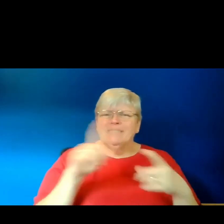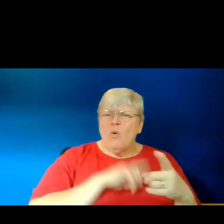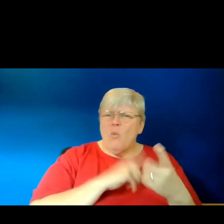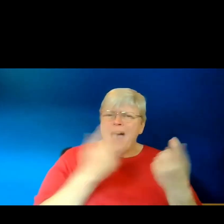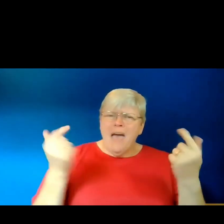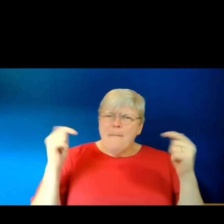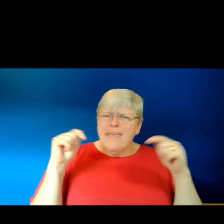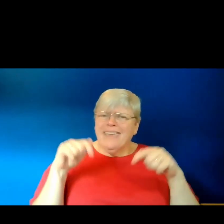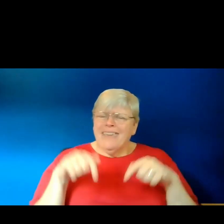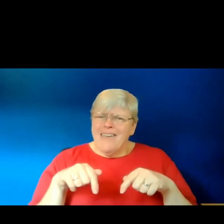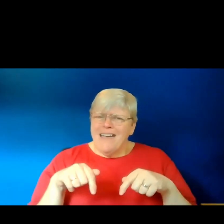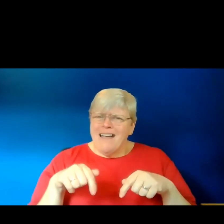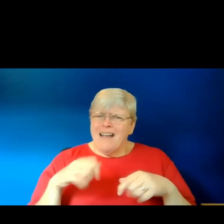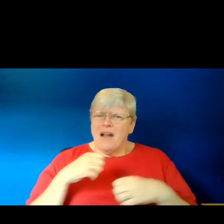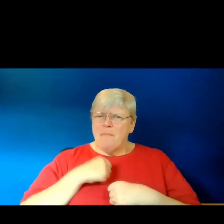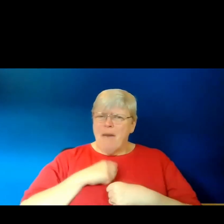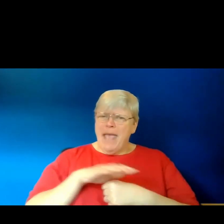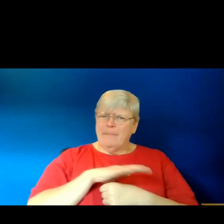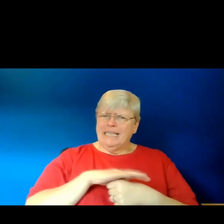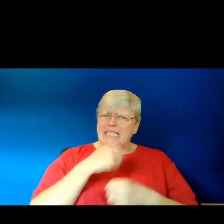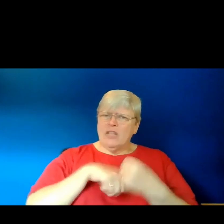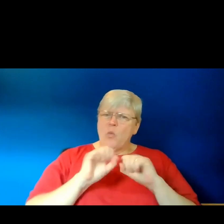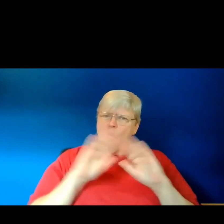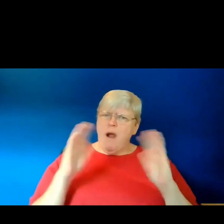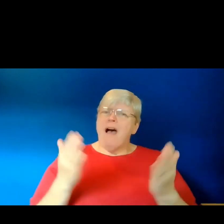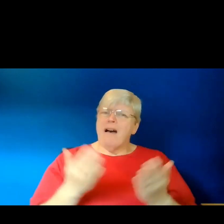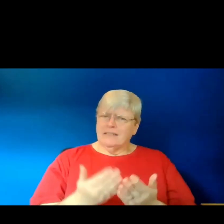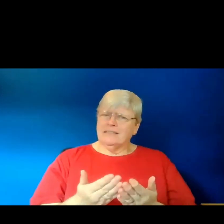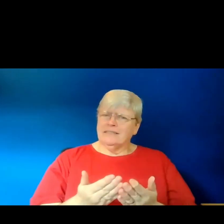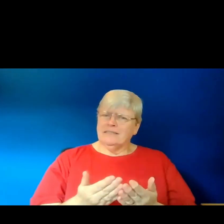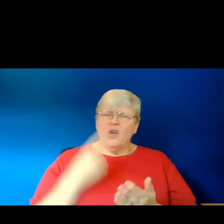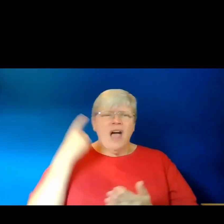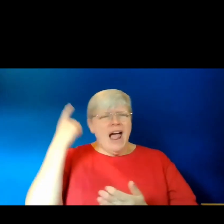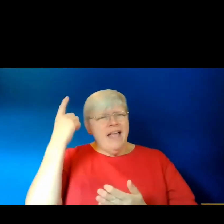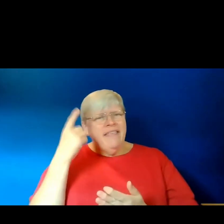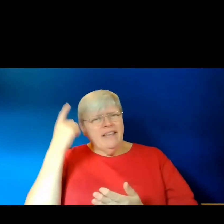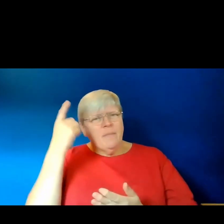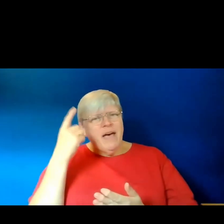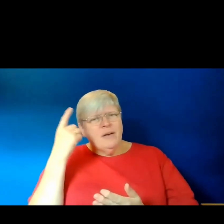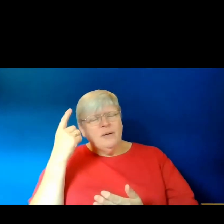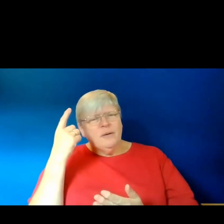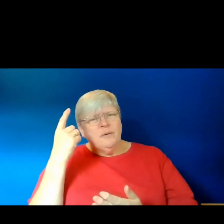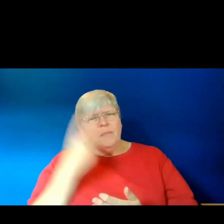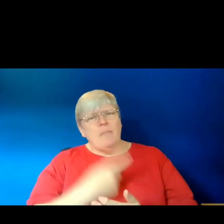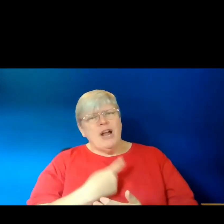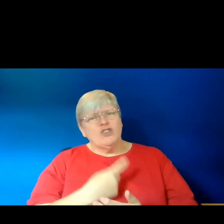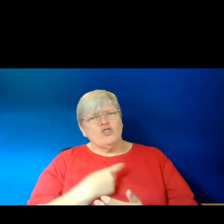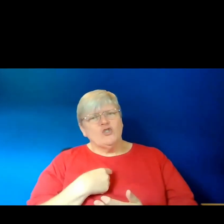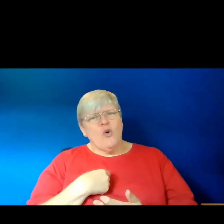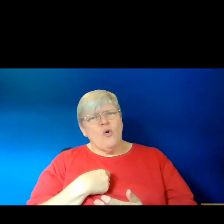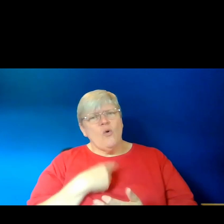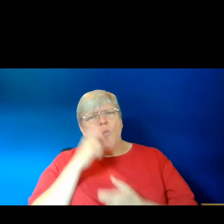and my own place in the world. So I think of this kind of personal worldbuilding